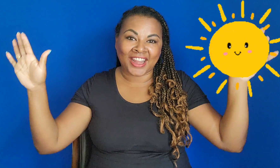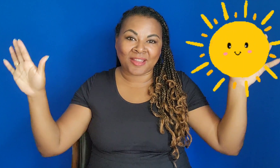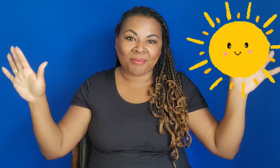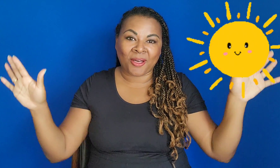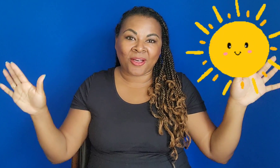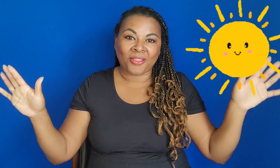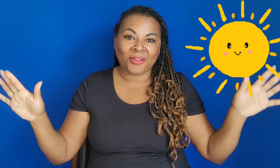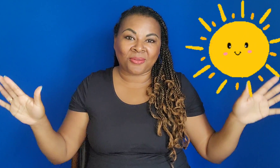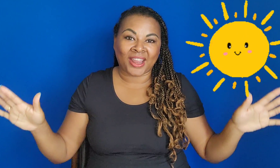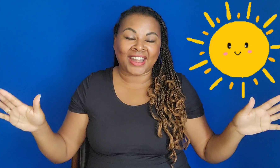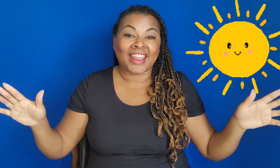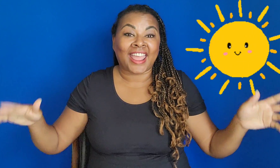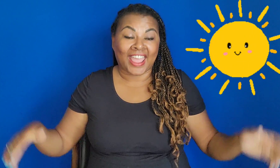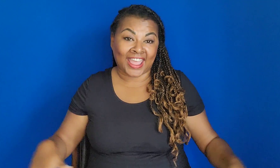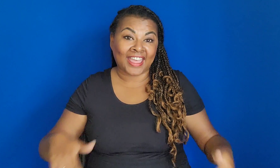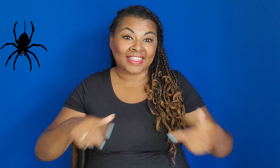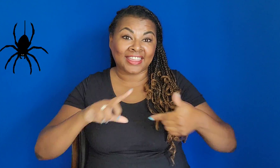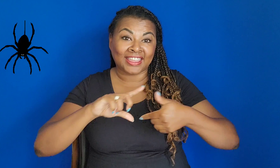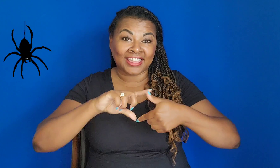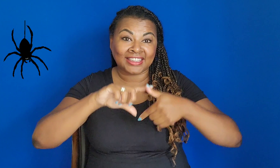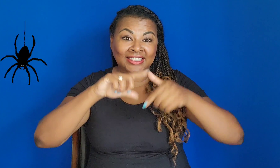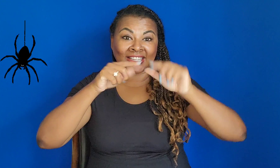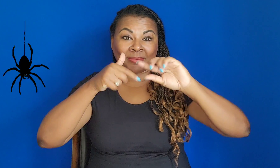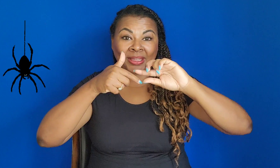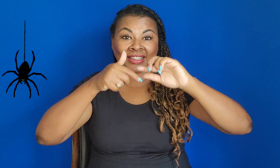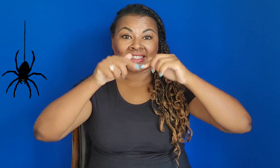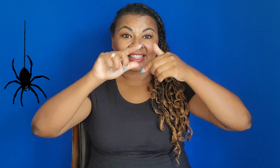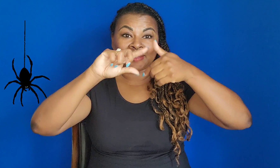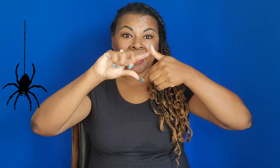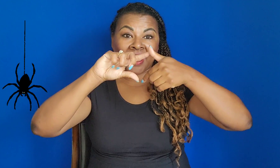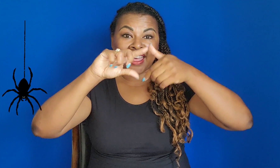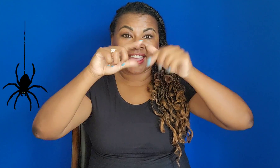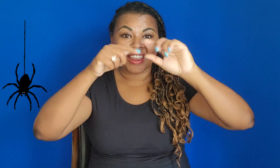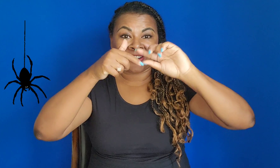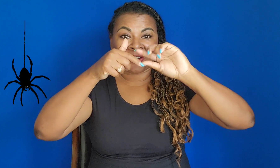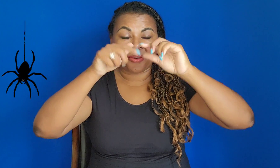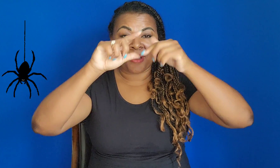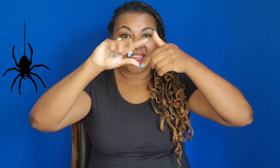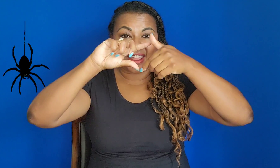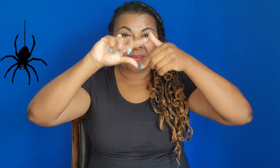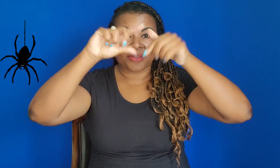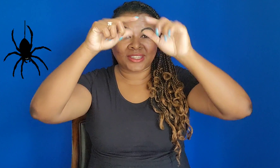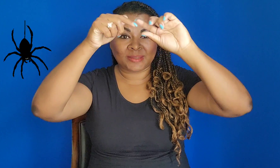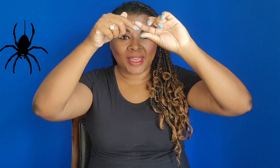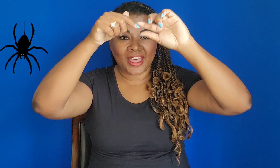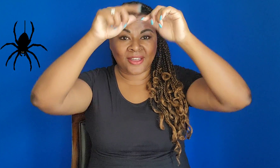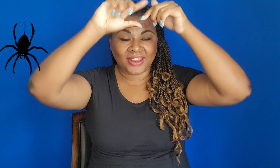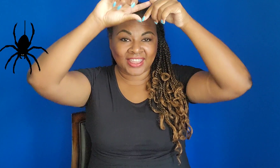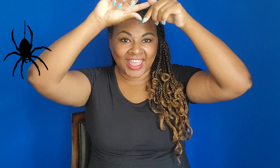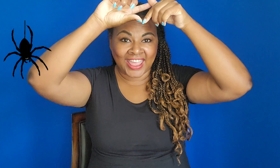up all the rain and the itsy-bitsy spider went up the spout again